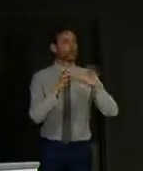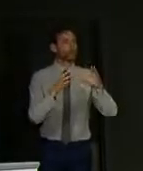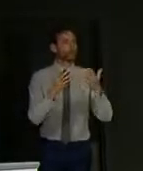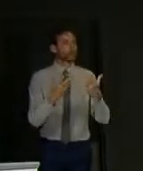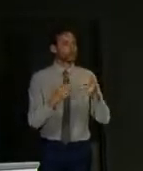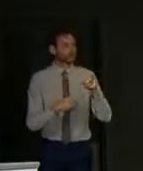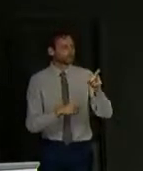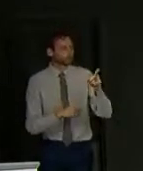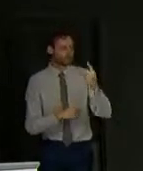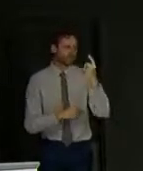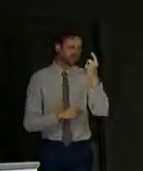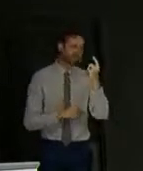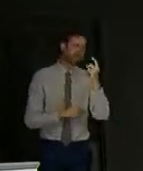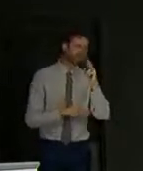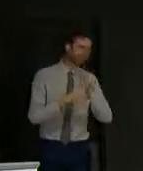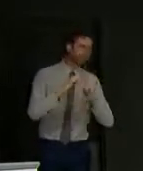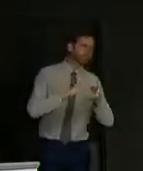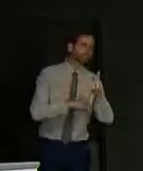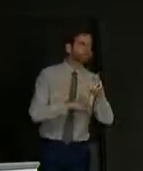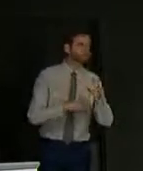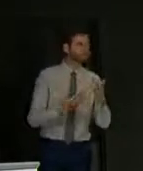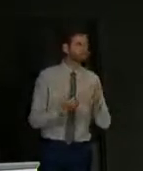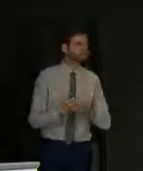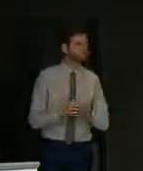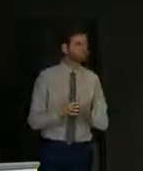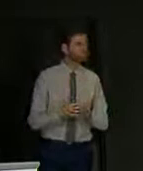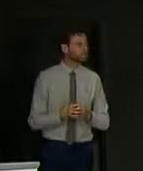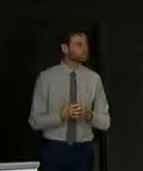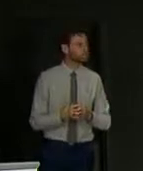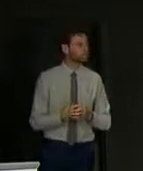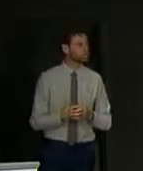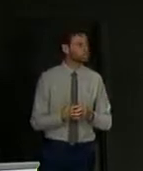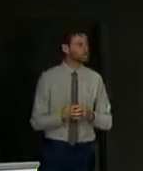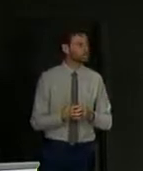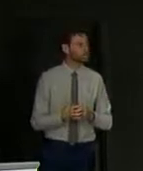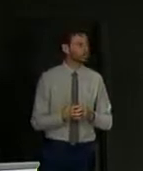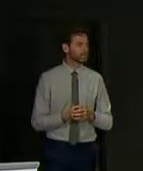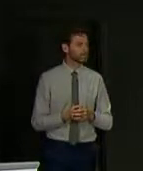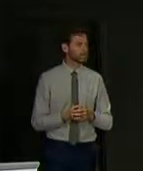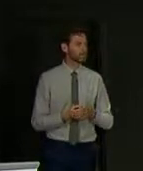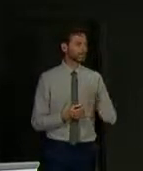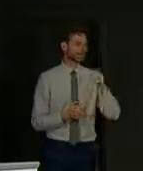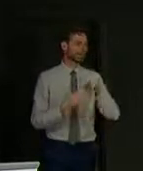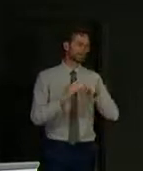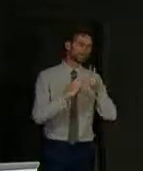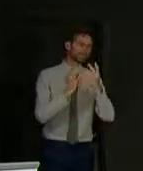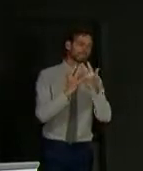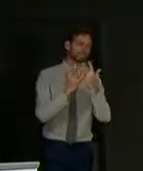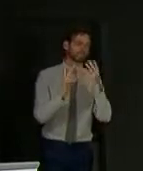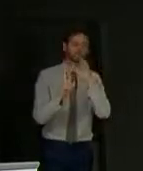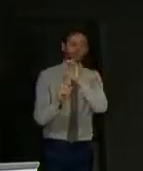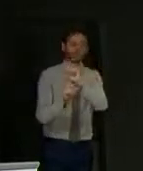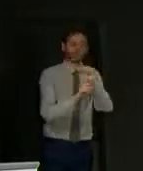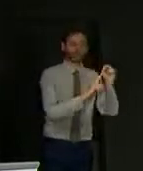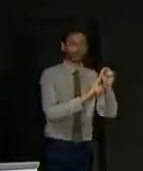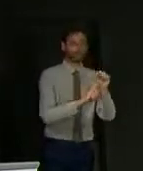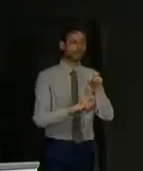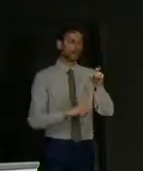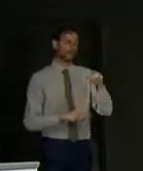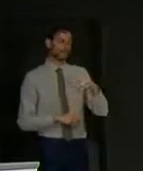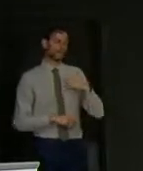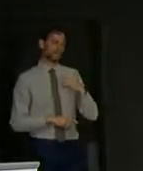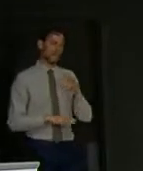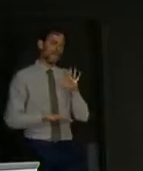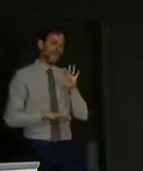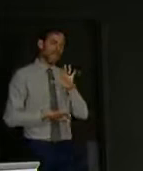projection for for everybody who tests positive, what is the projection for the average number of contacts that